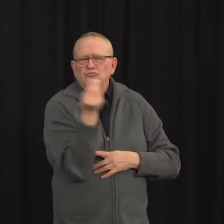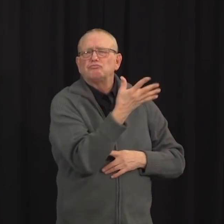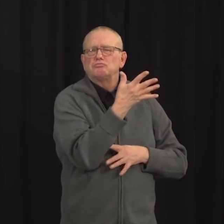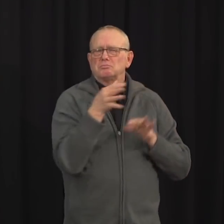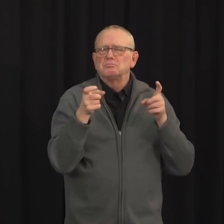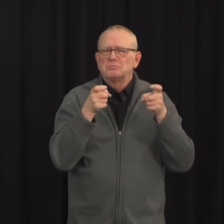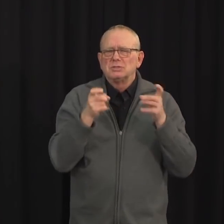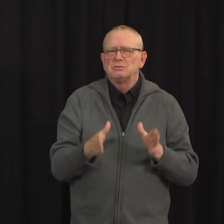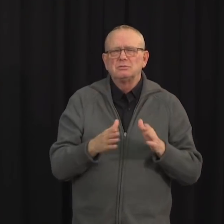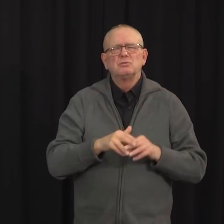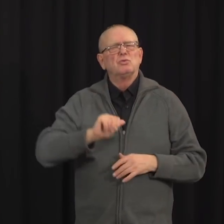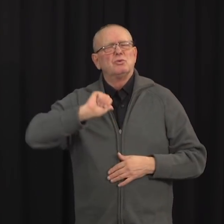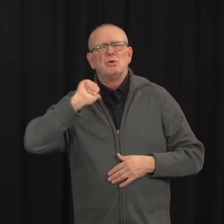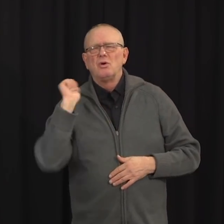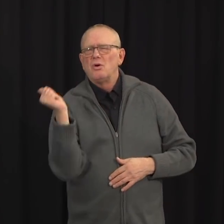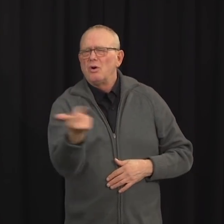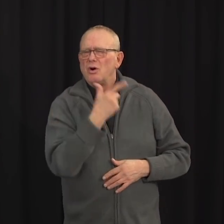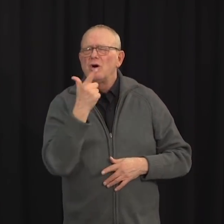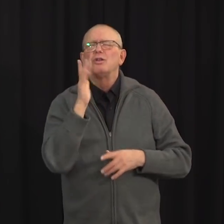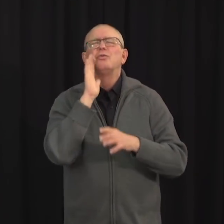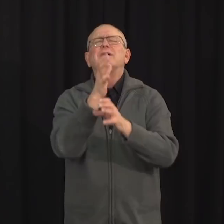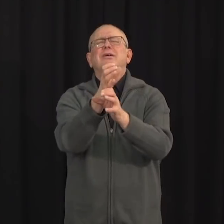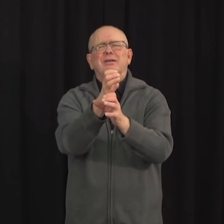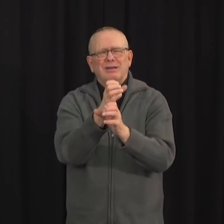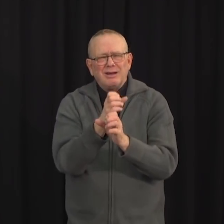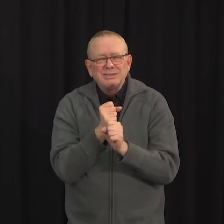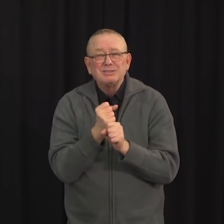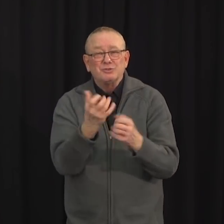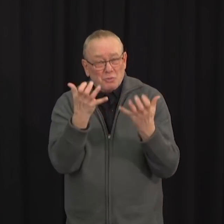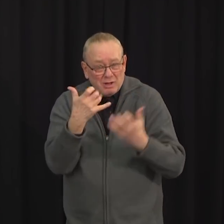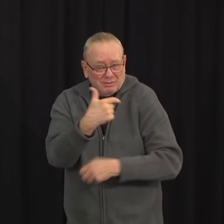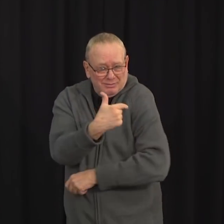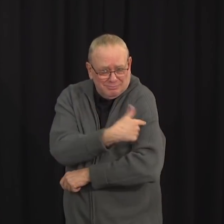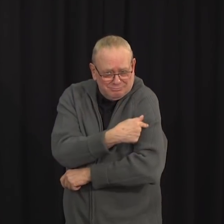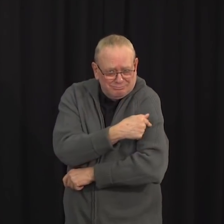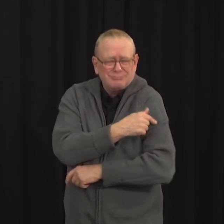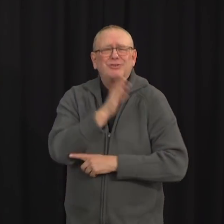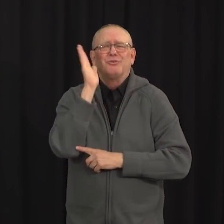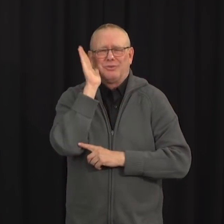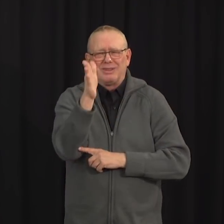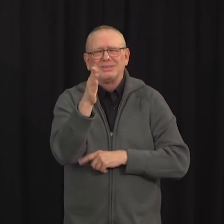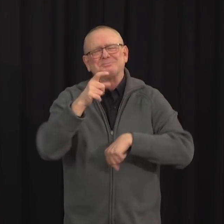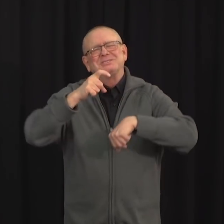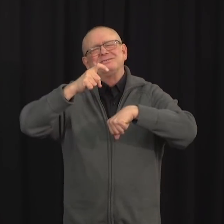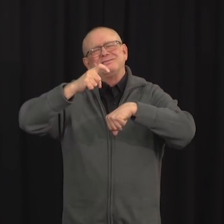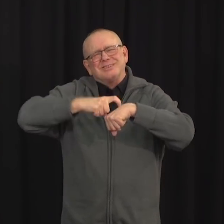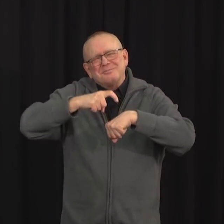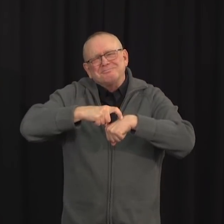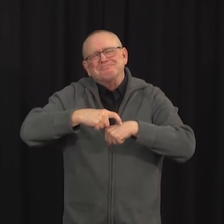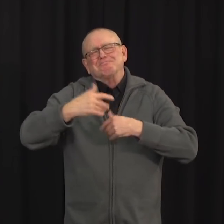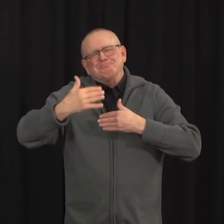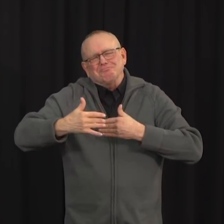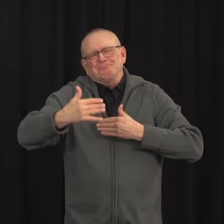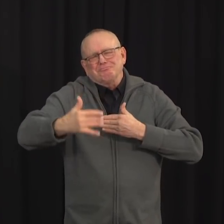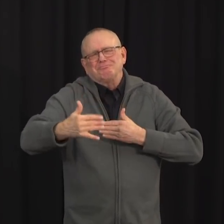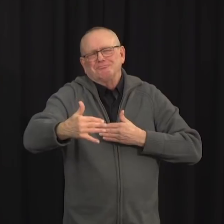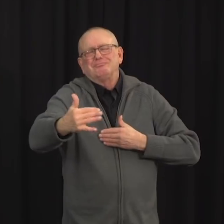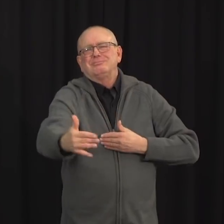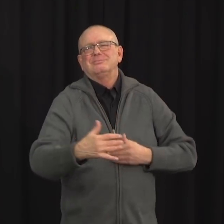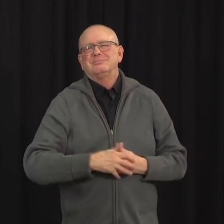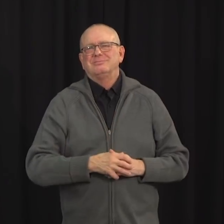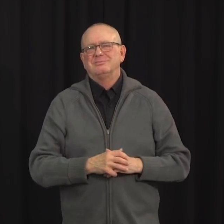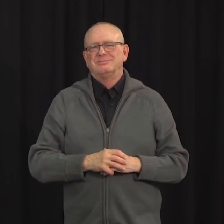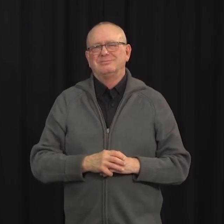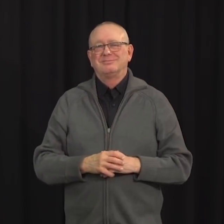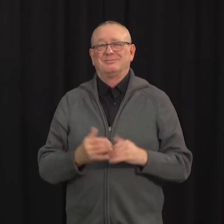Turning to today's case numbers. Over the last 24 hours, we have identified 1,571 new